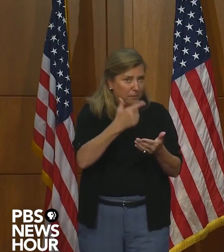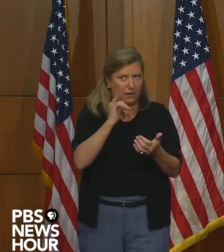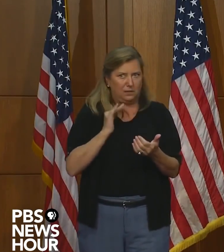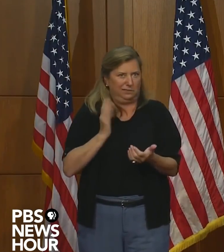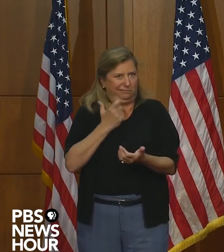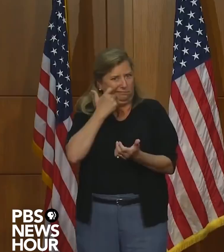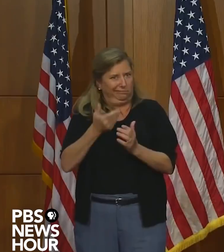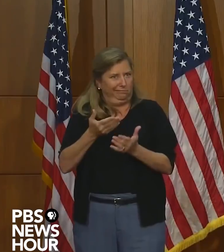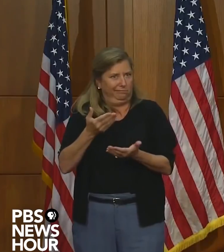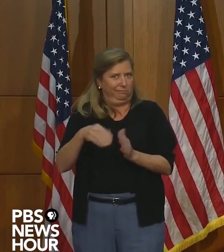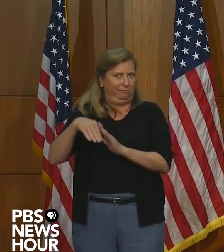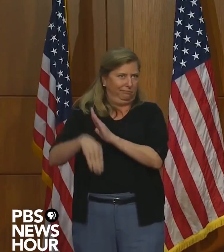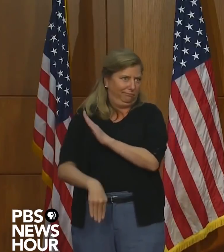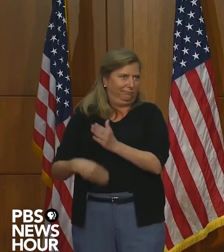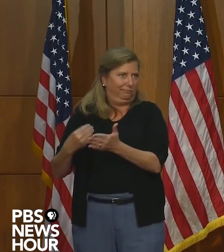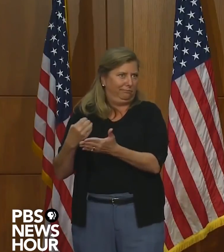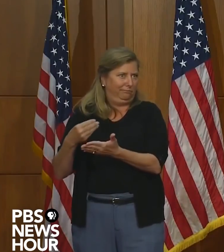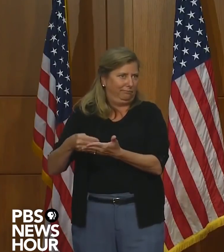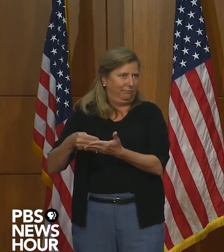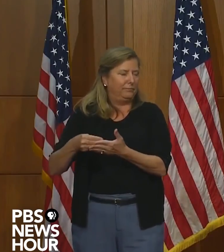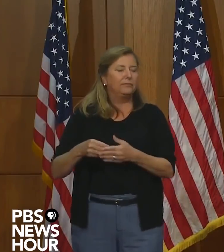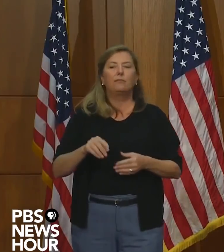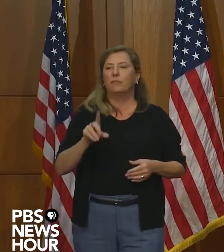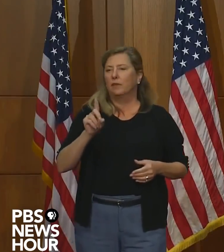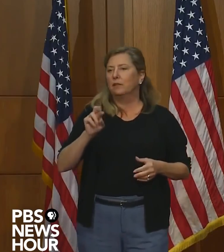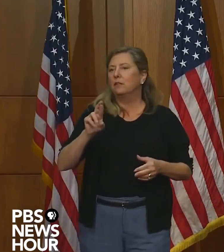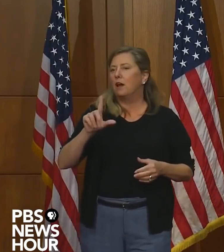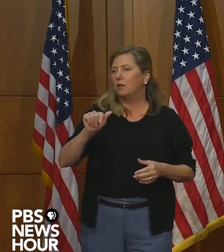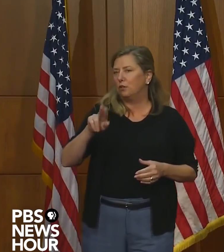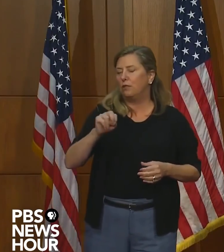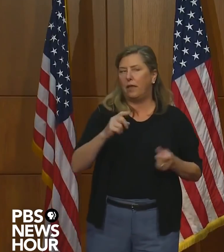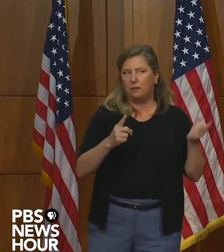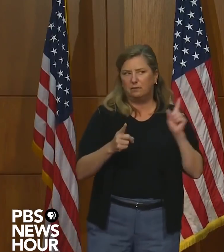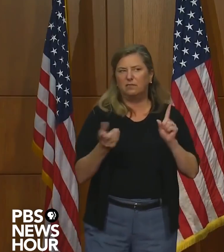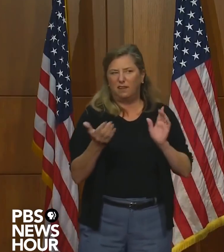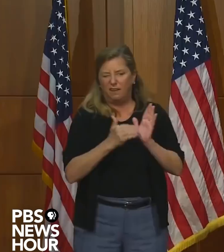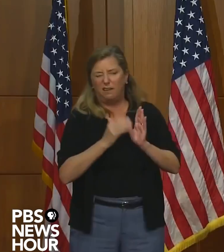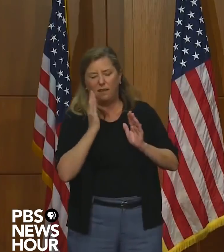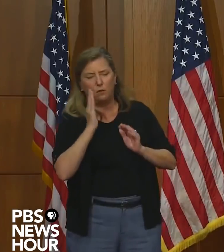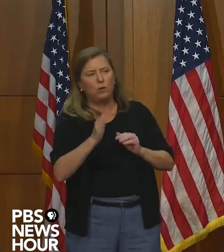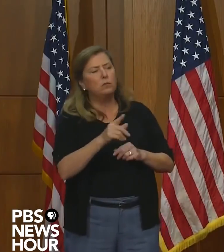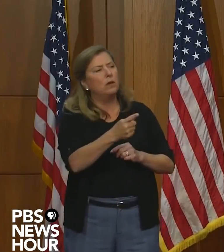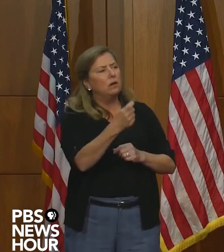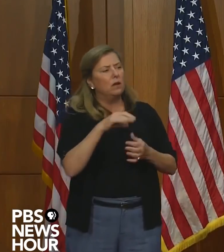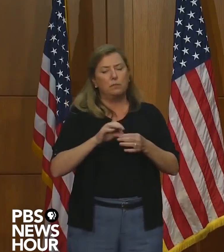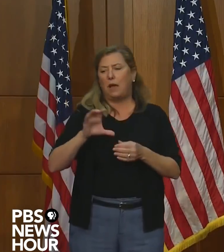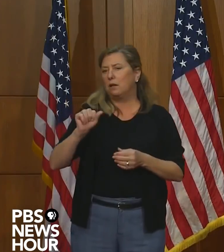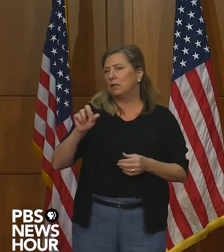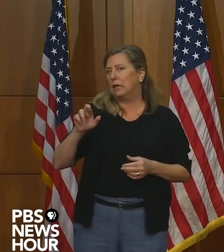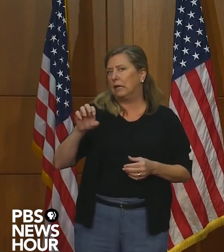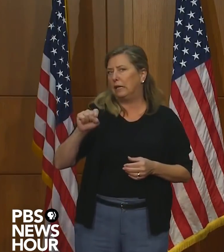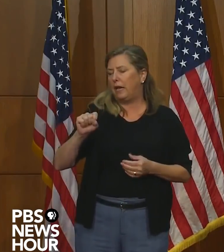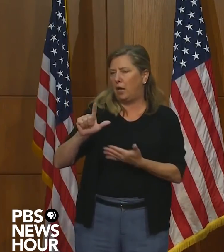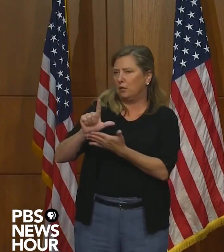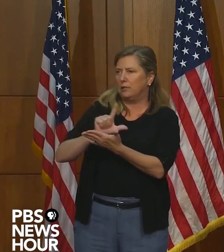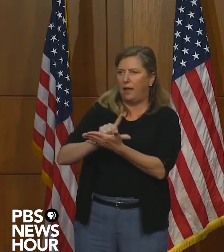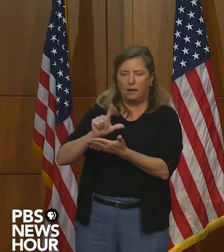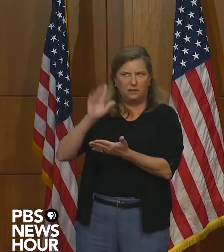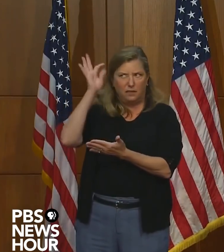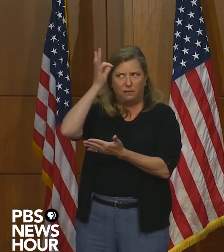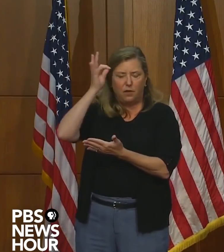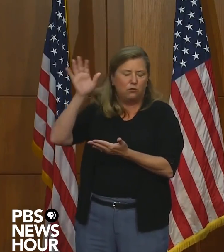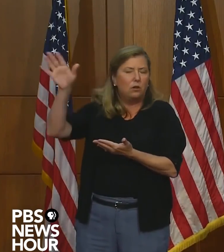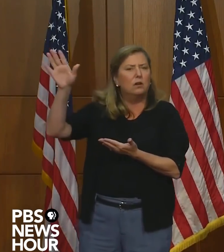Yeah, Dr. Lane's will come back up, but it's the first part of your question about the cares act. again, that's, that's